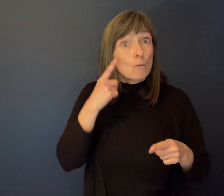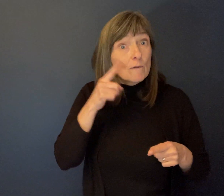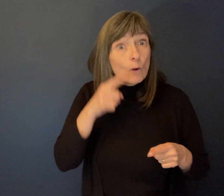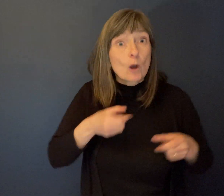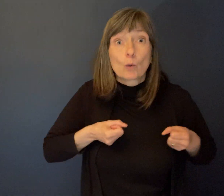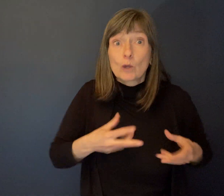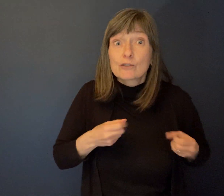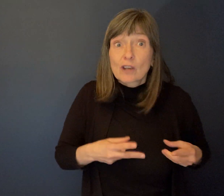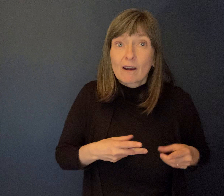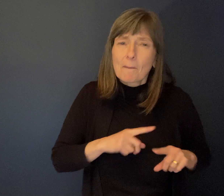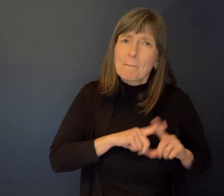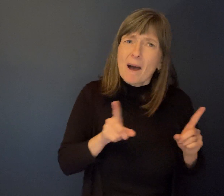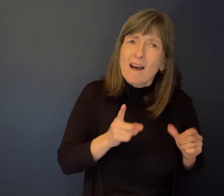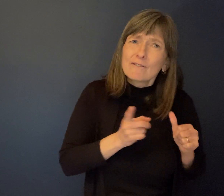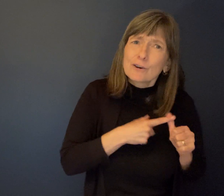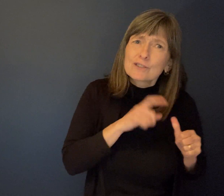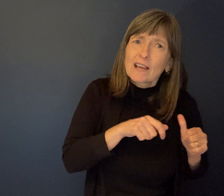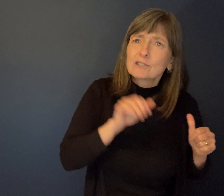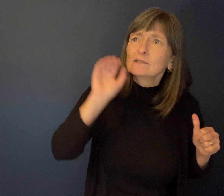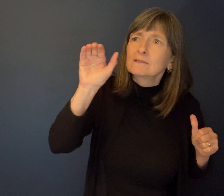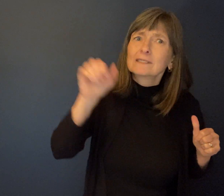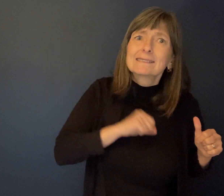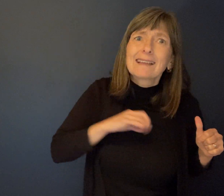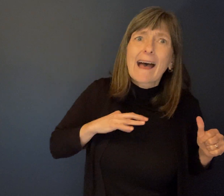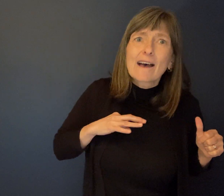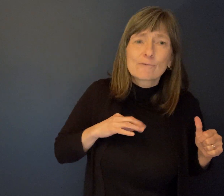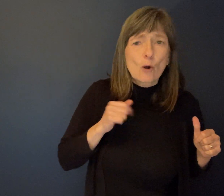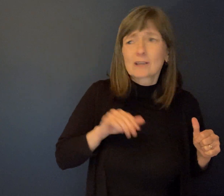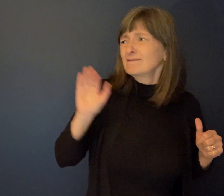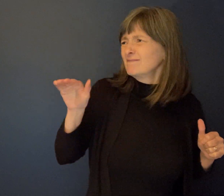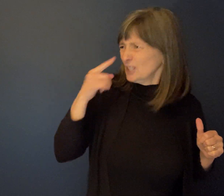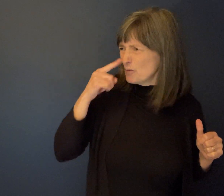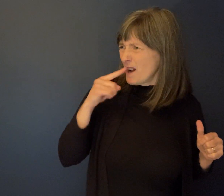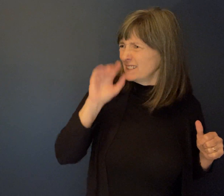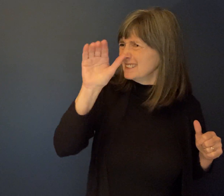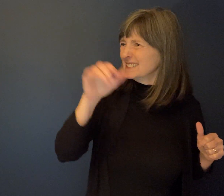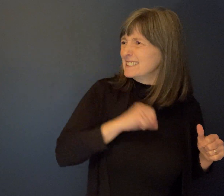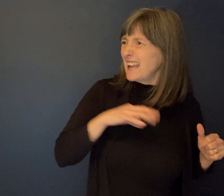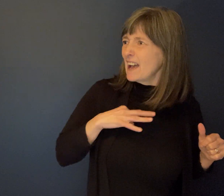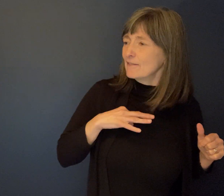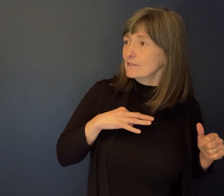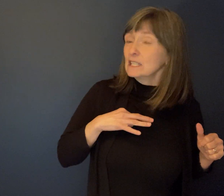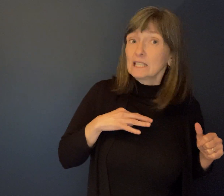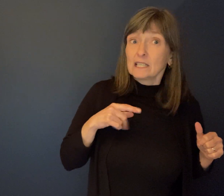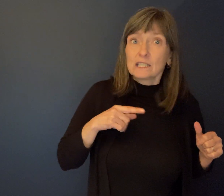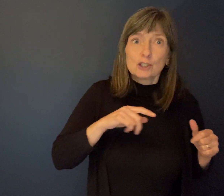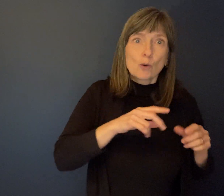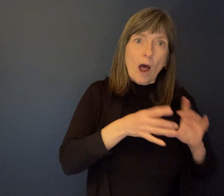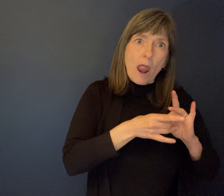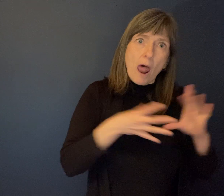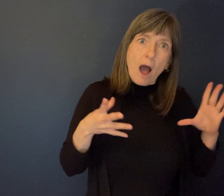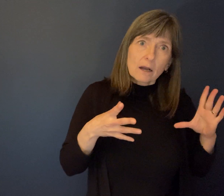go with the store, or you would have to wait for an employee to come out. First off, of course, they have to find the key.